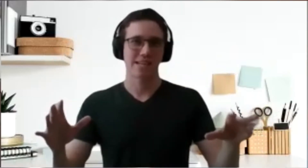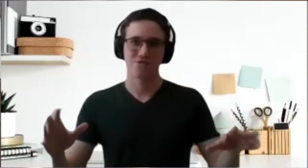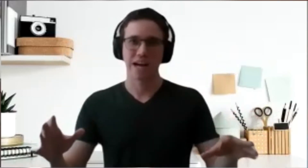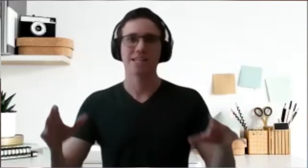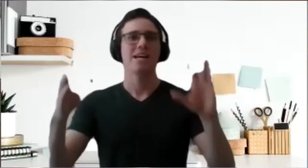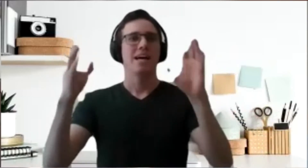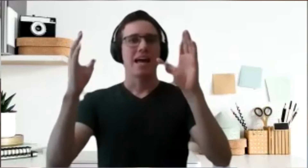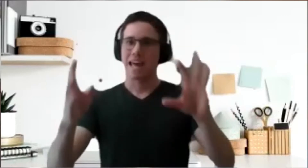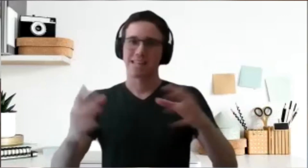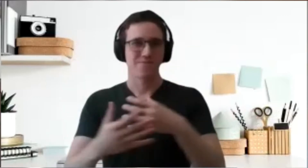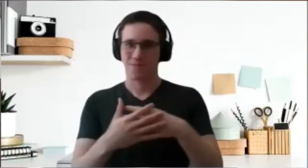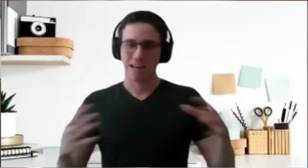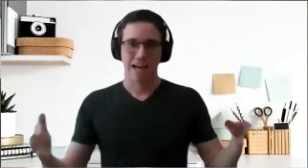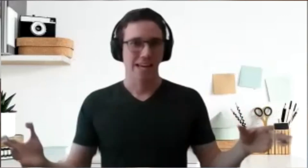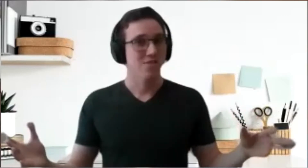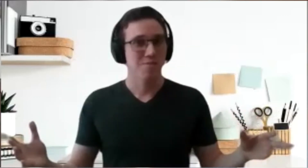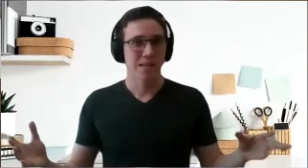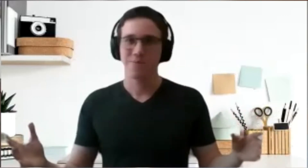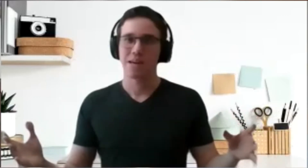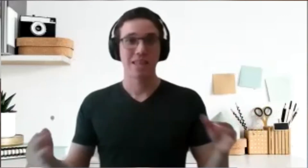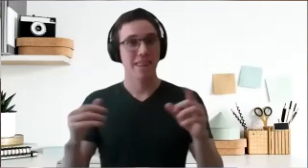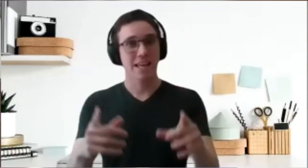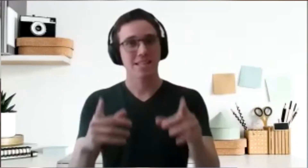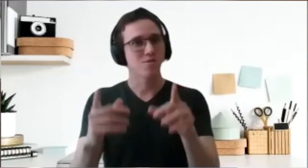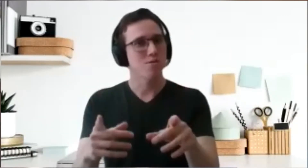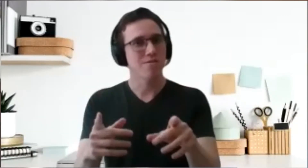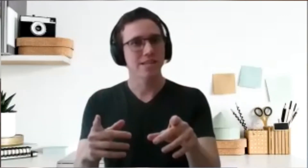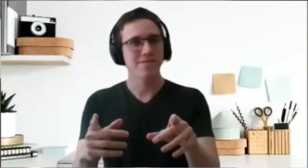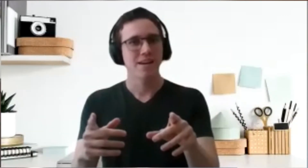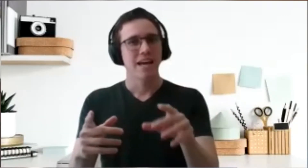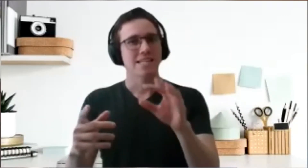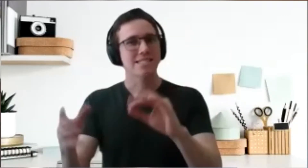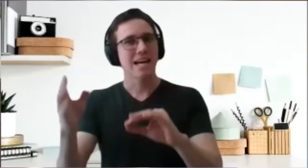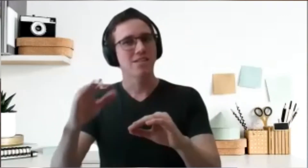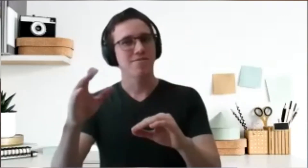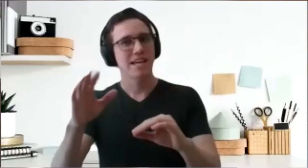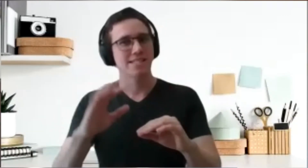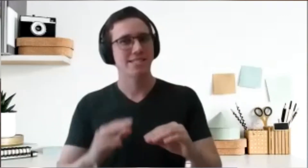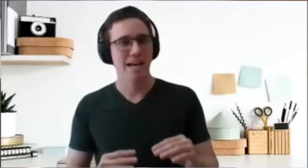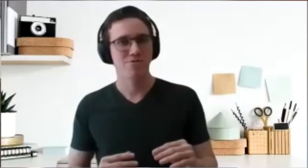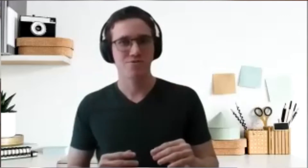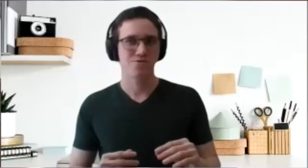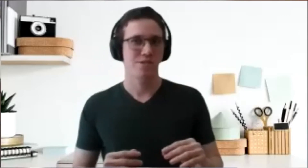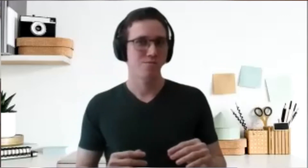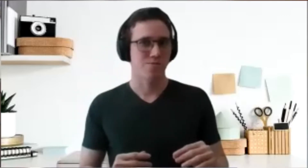I tried and I can't complain but I think that Cloverleaf is kind of the exception to the rule